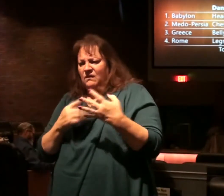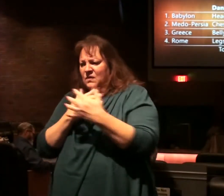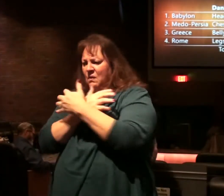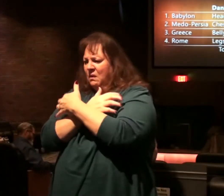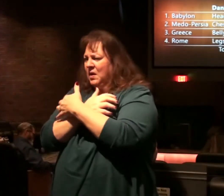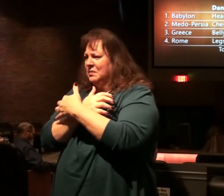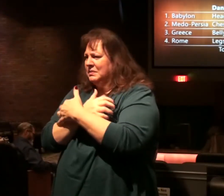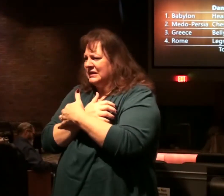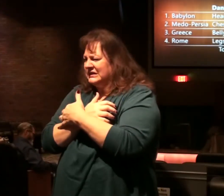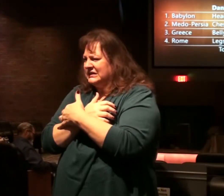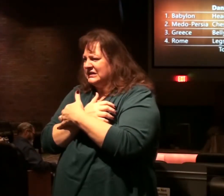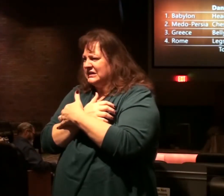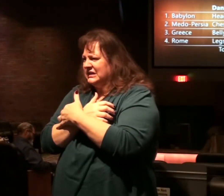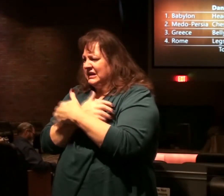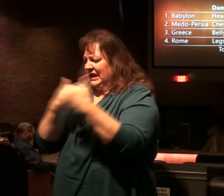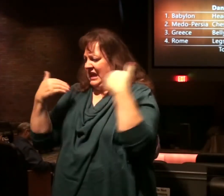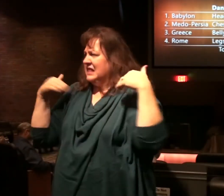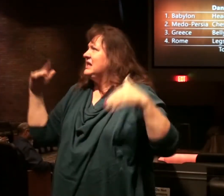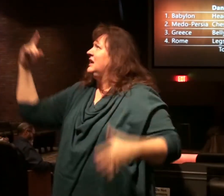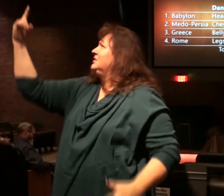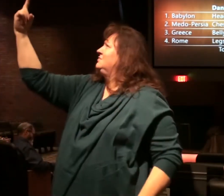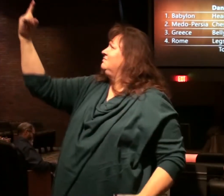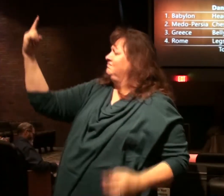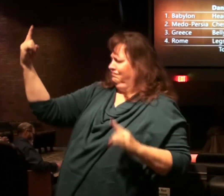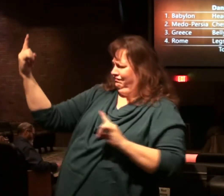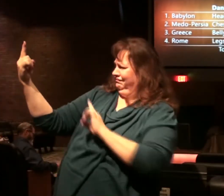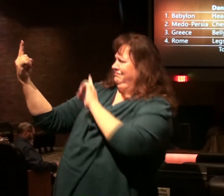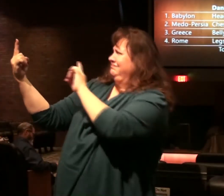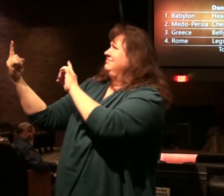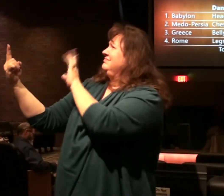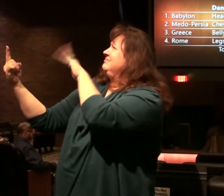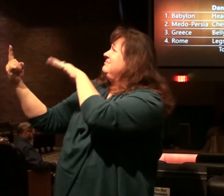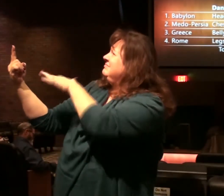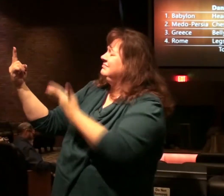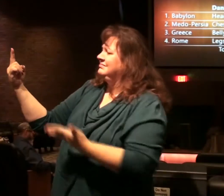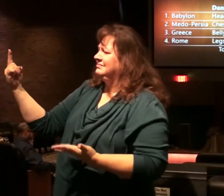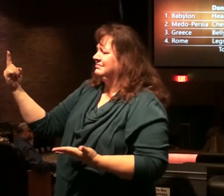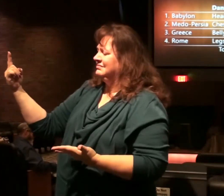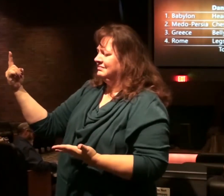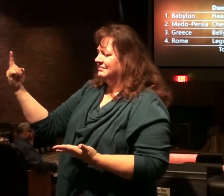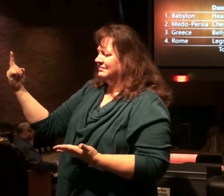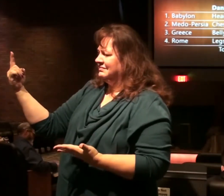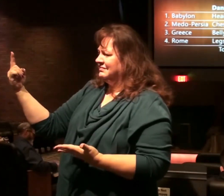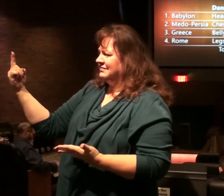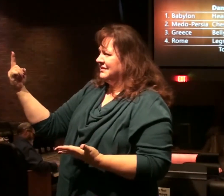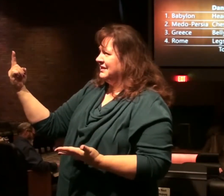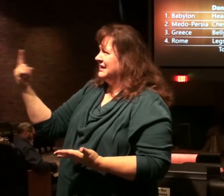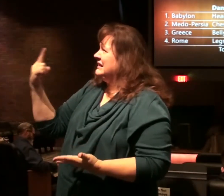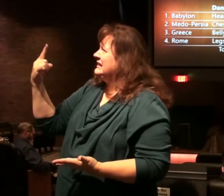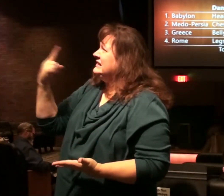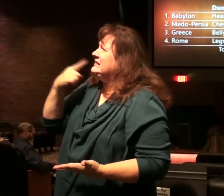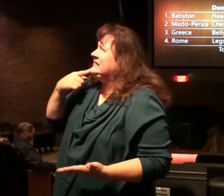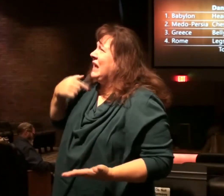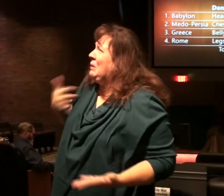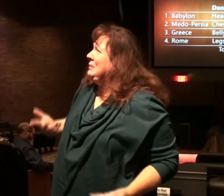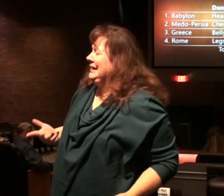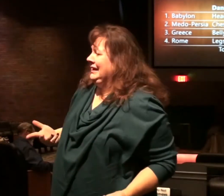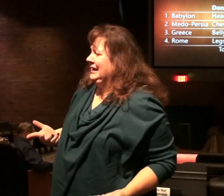I approached one of the angels that are there, his vision, he goes and says to him, can you tell me